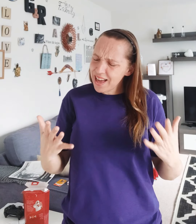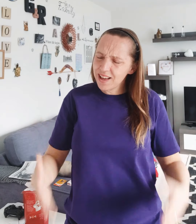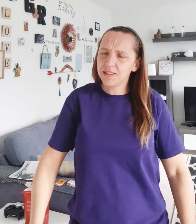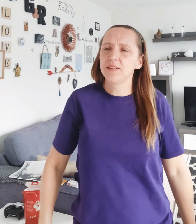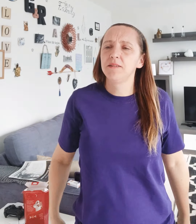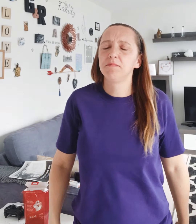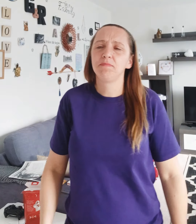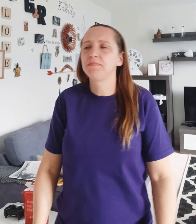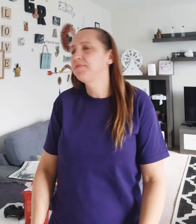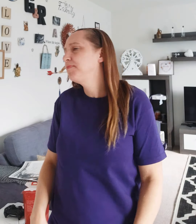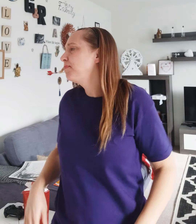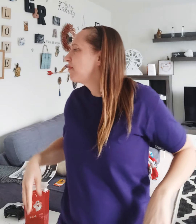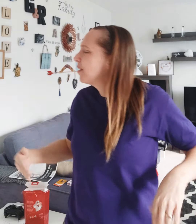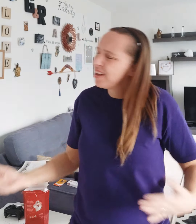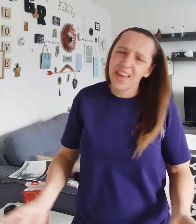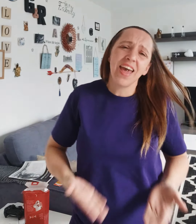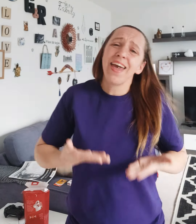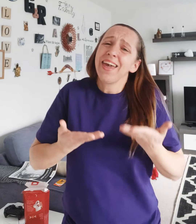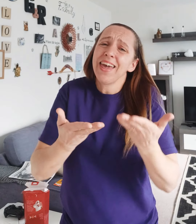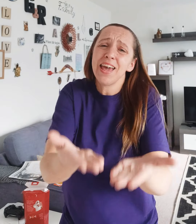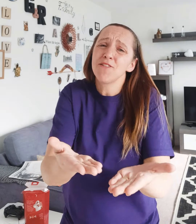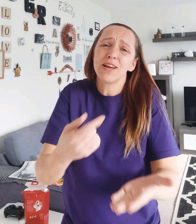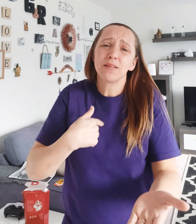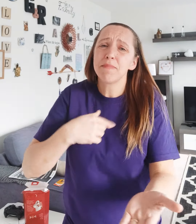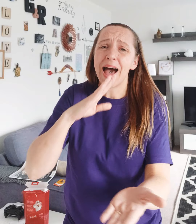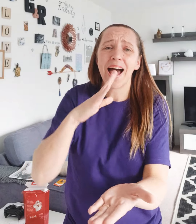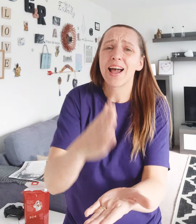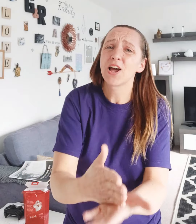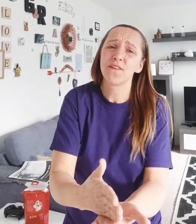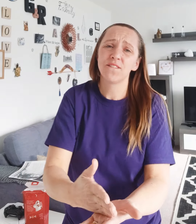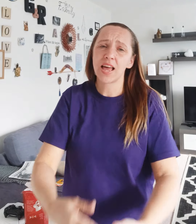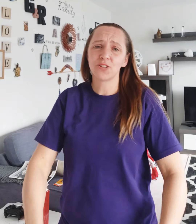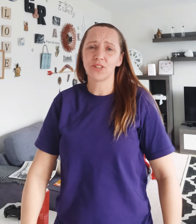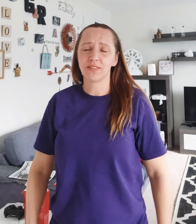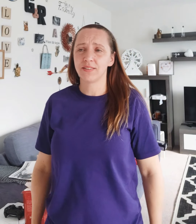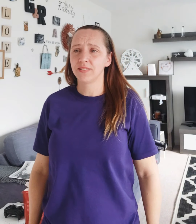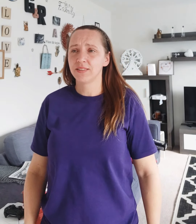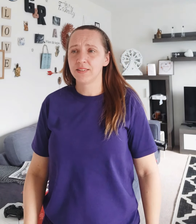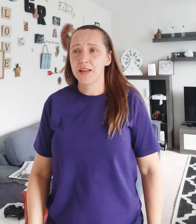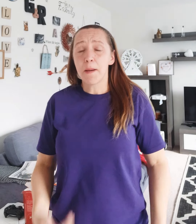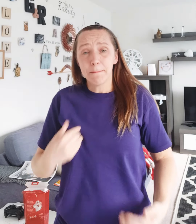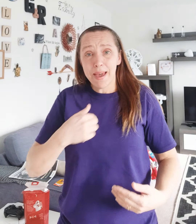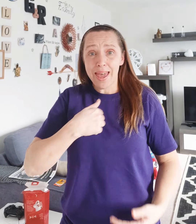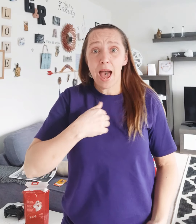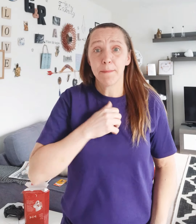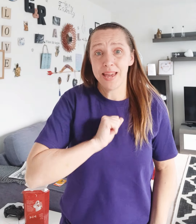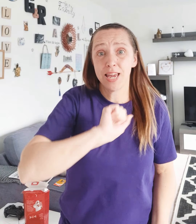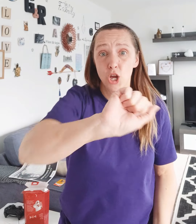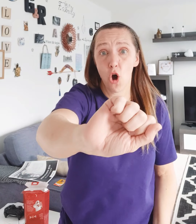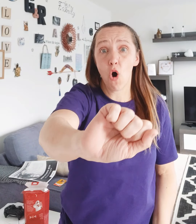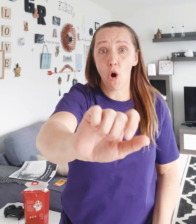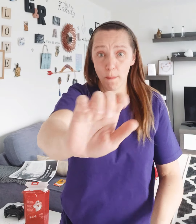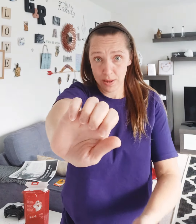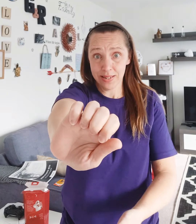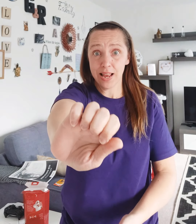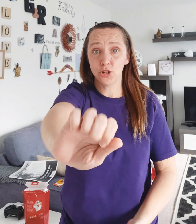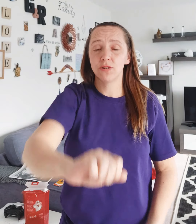goodbye, my confession, and I be your possession,